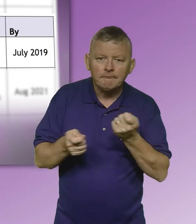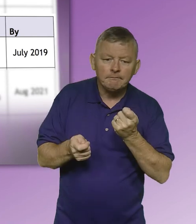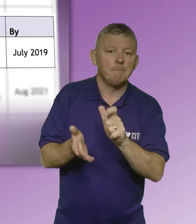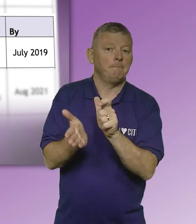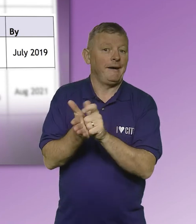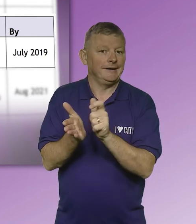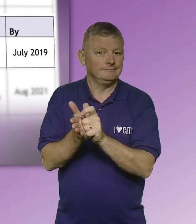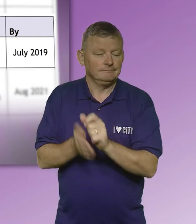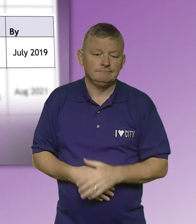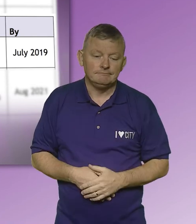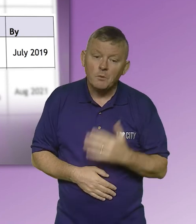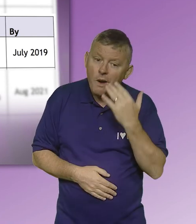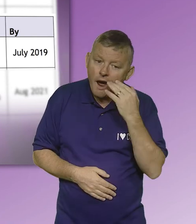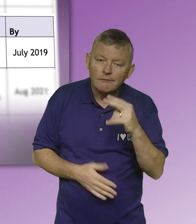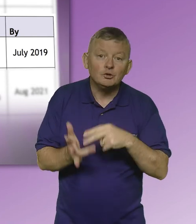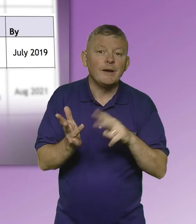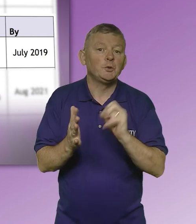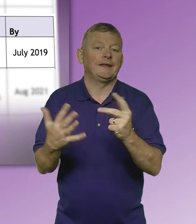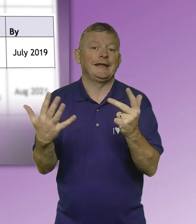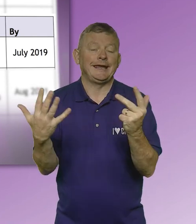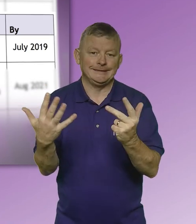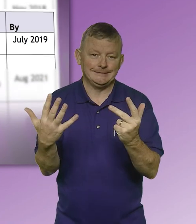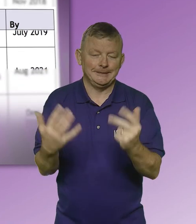Marketing November 2018